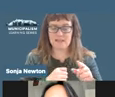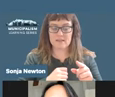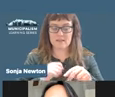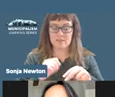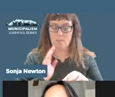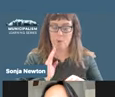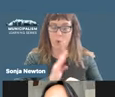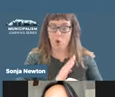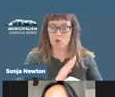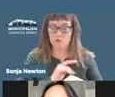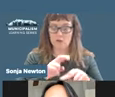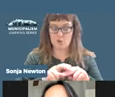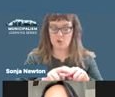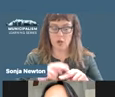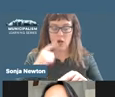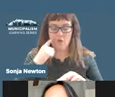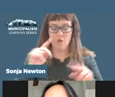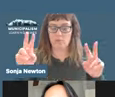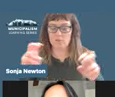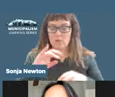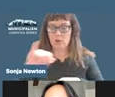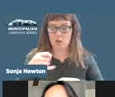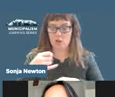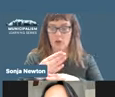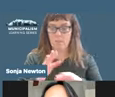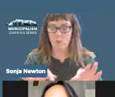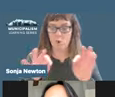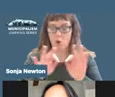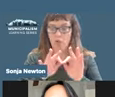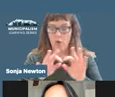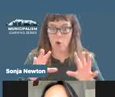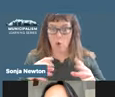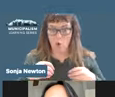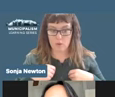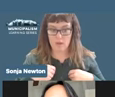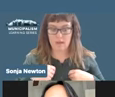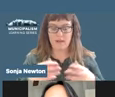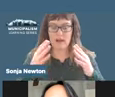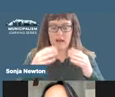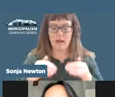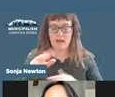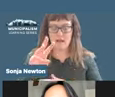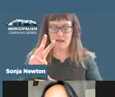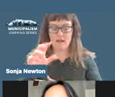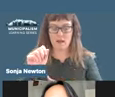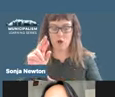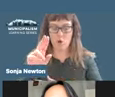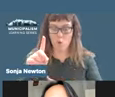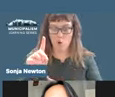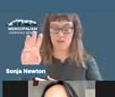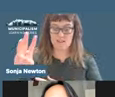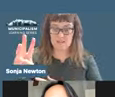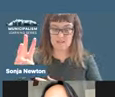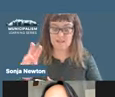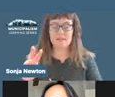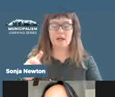Fund for Jobs Worth Owning. He's also an elected member of Ward 6 Somerville Democratic Committee and serves as a trustee